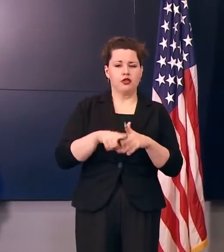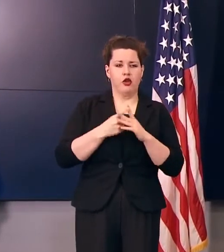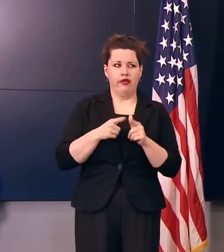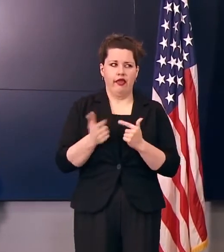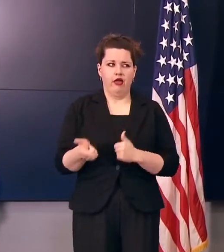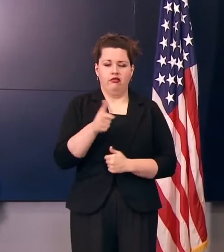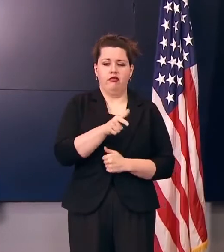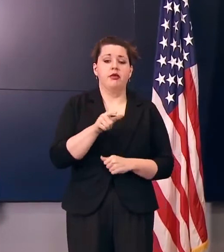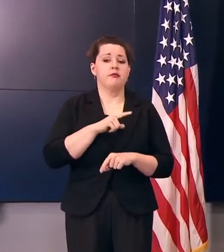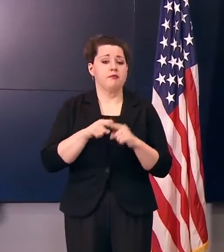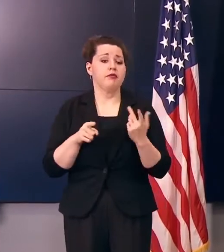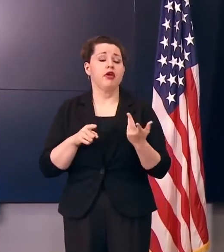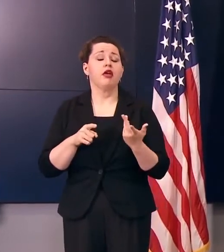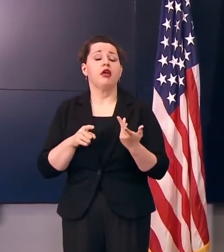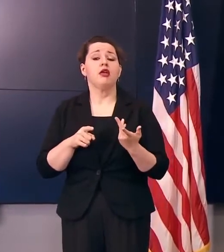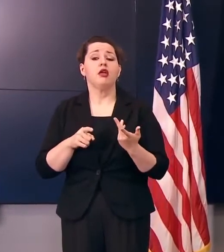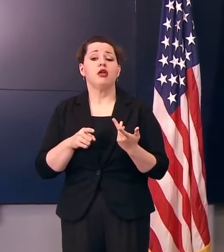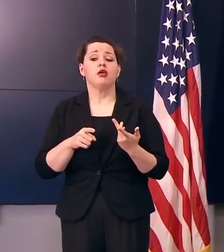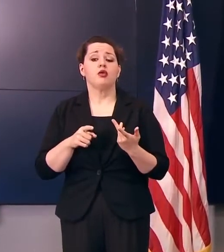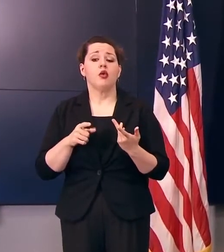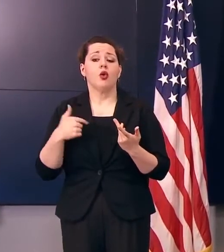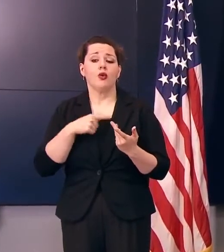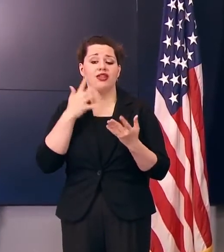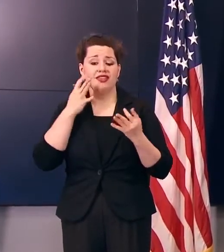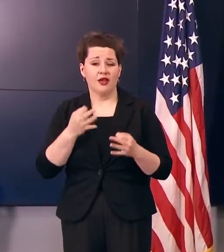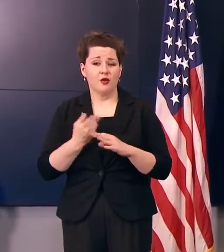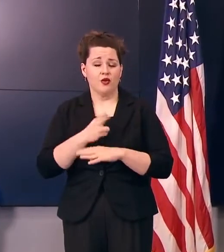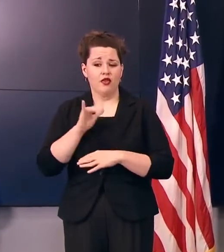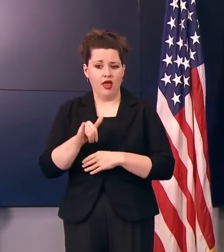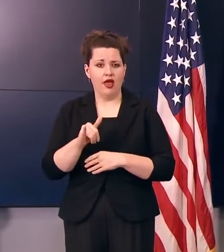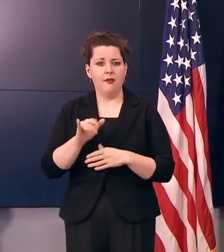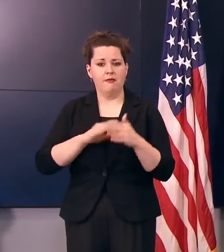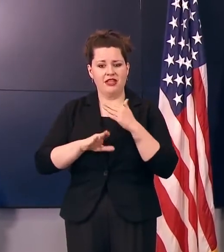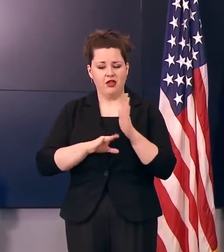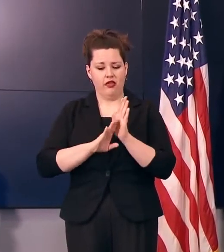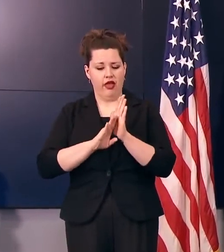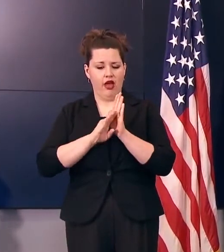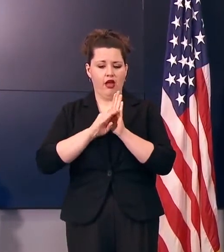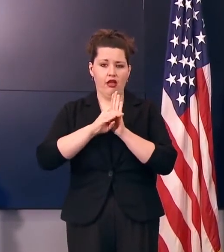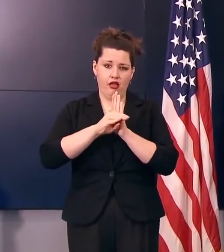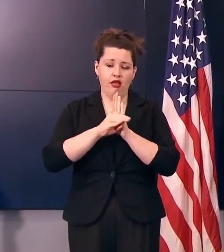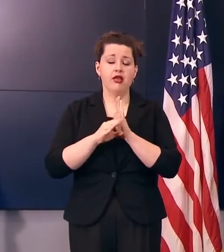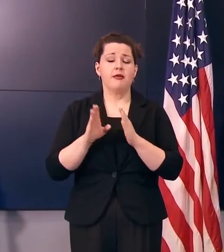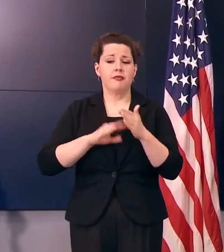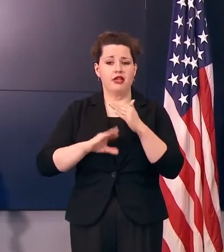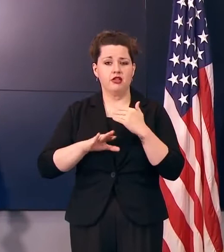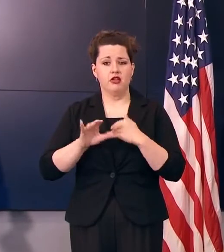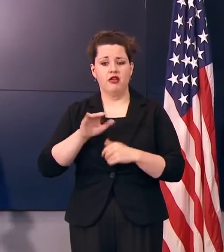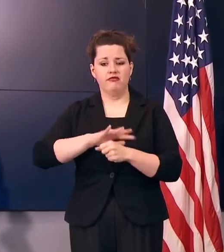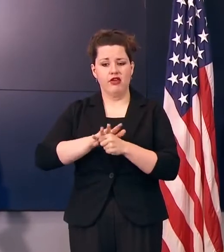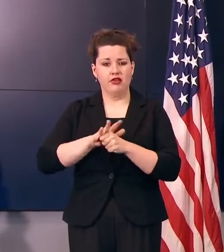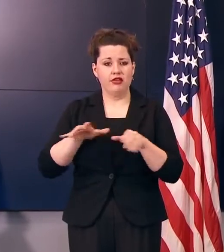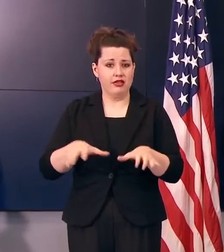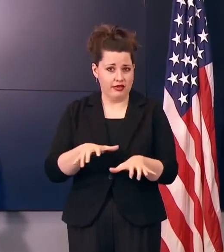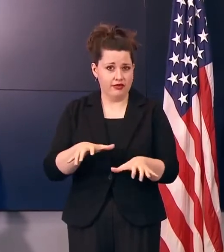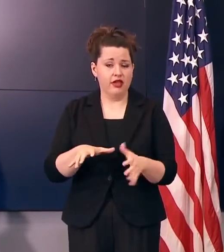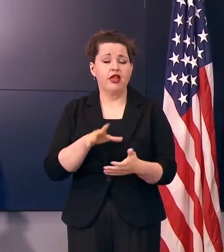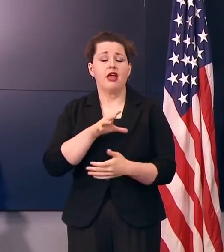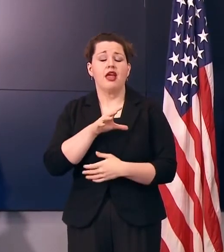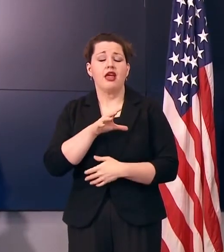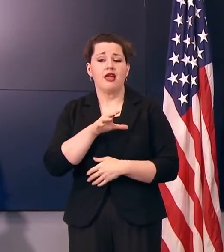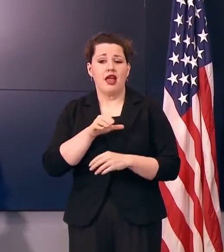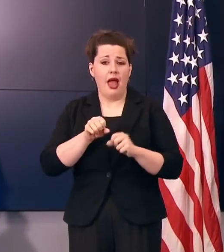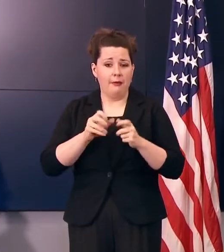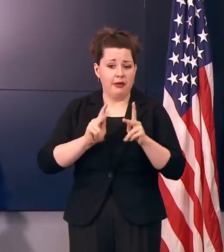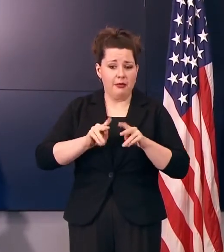Dr. Padati. But it's based on a stabilization and it's based on virus activity and the amount of new